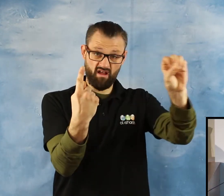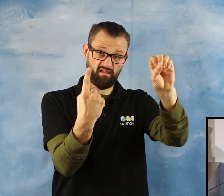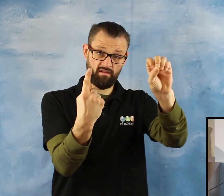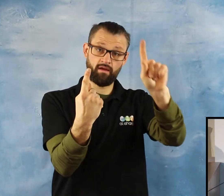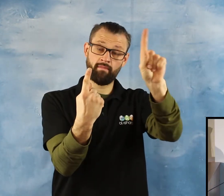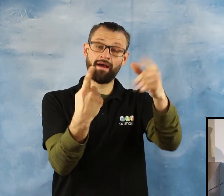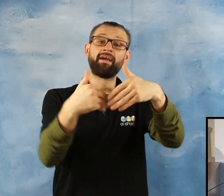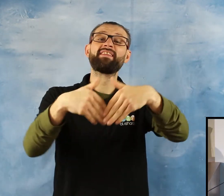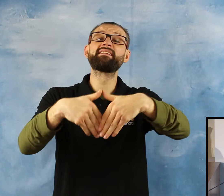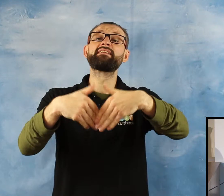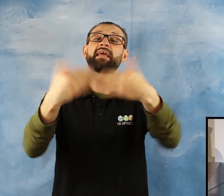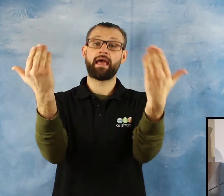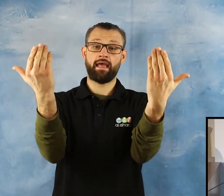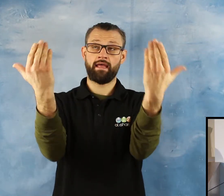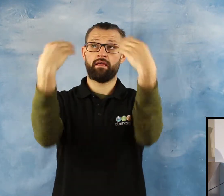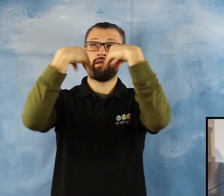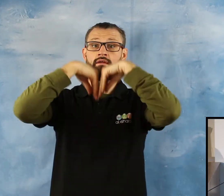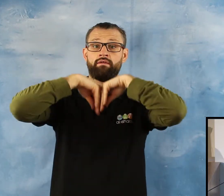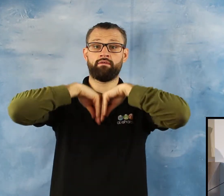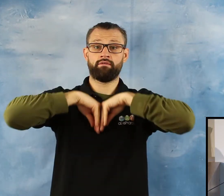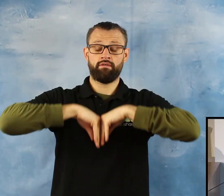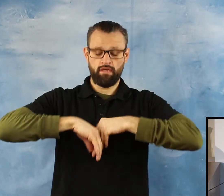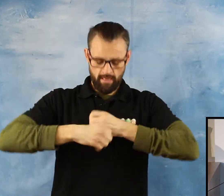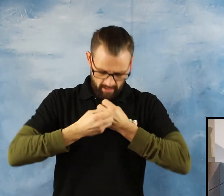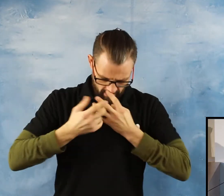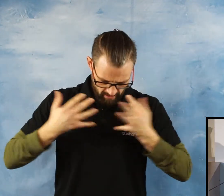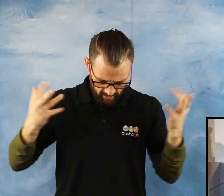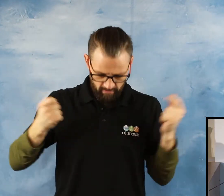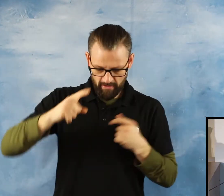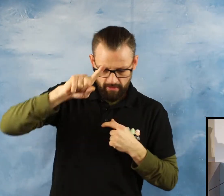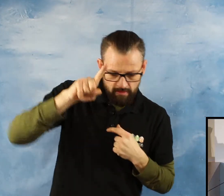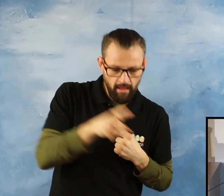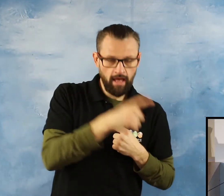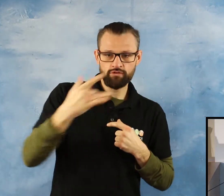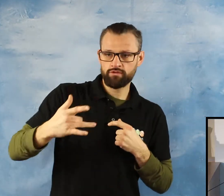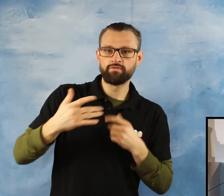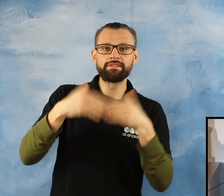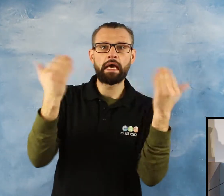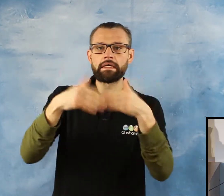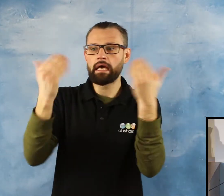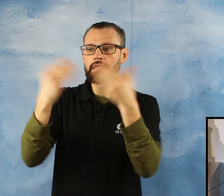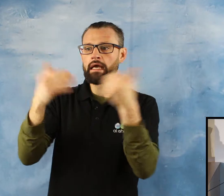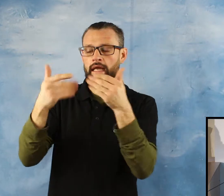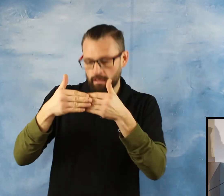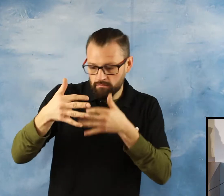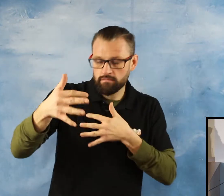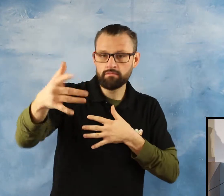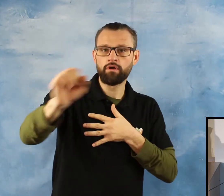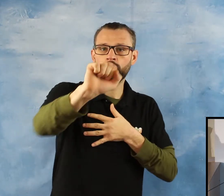How many thousand of the days Is your life span Every day is part of yourself If one day goes